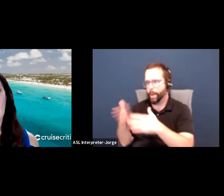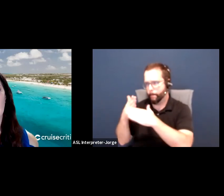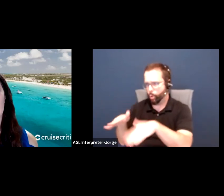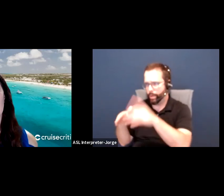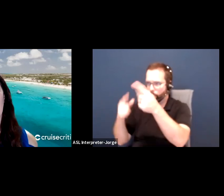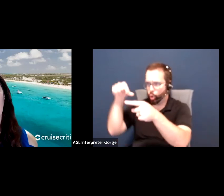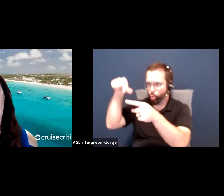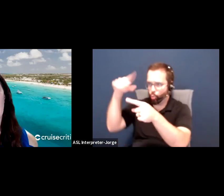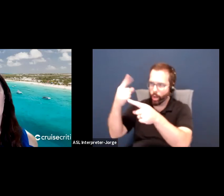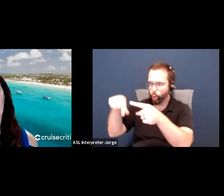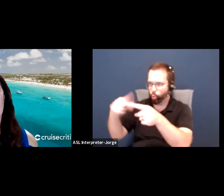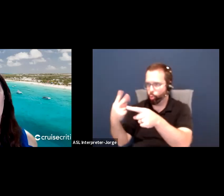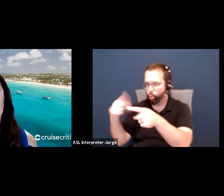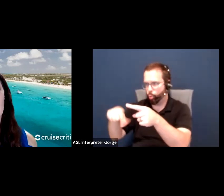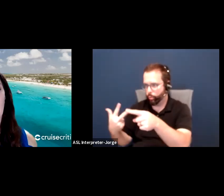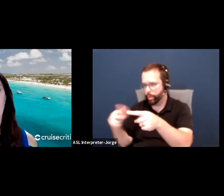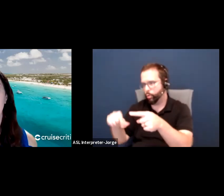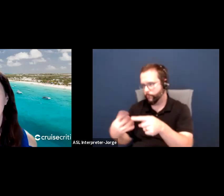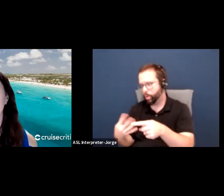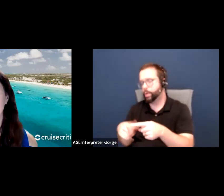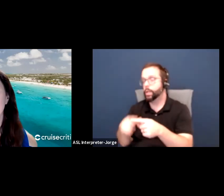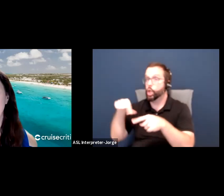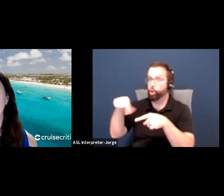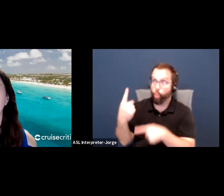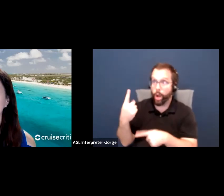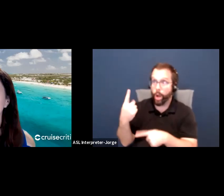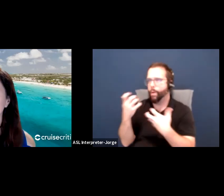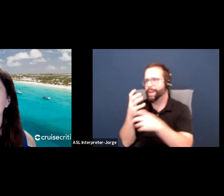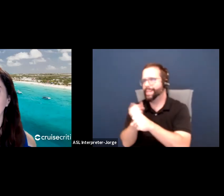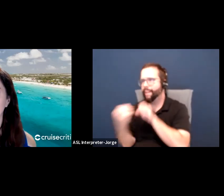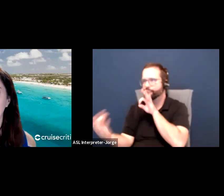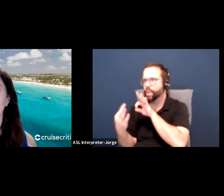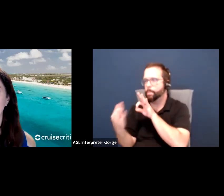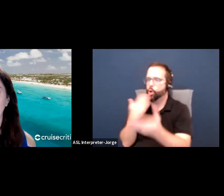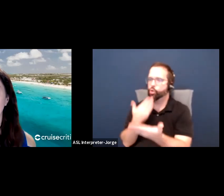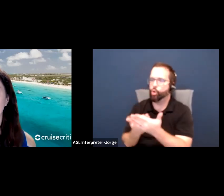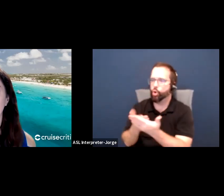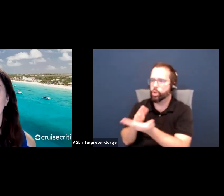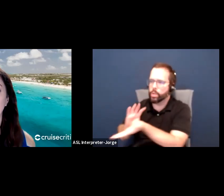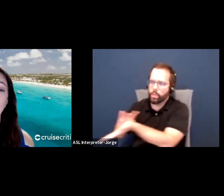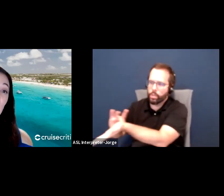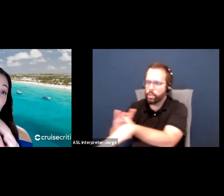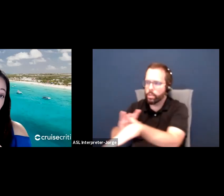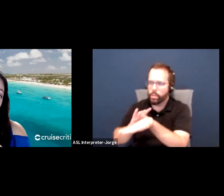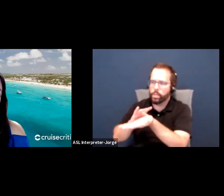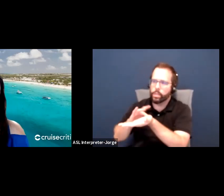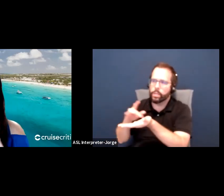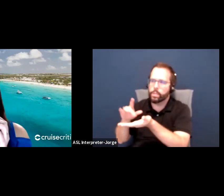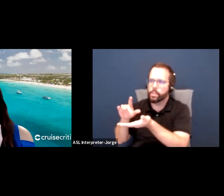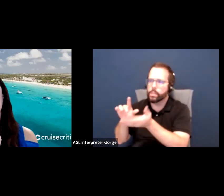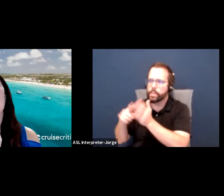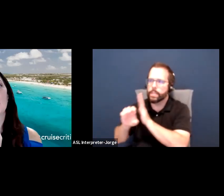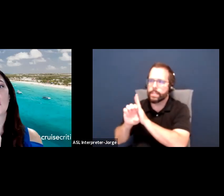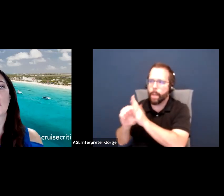to go in and you're going to say, okay, in Q1, I want to get feedback, a good sampling of data from my consumers. So I want X amount of